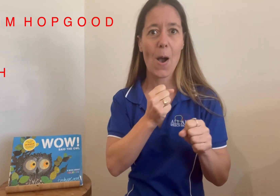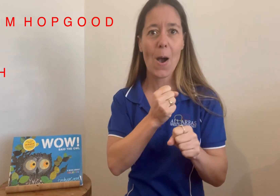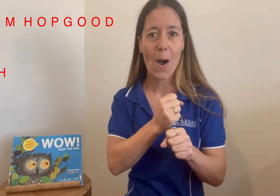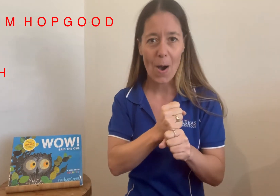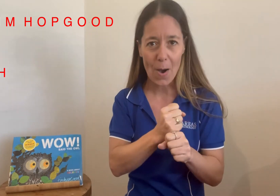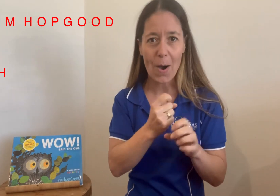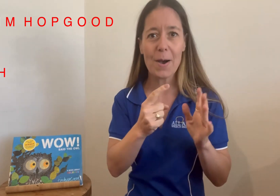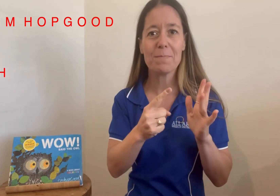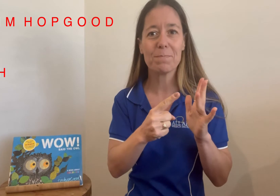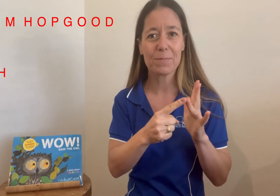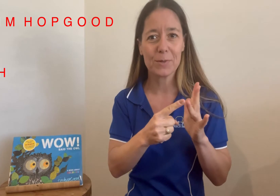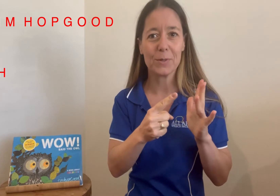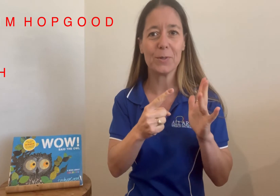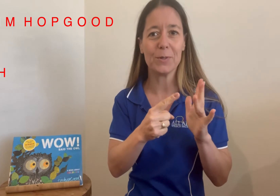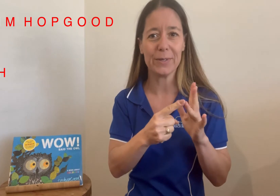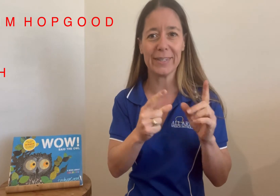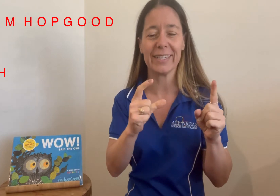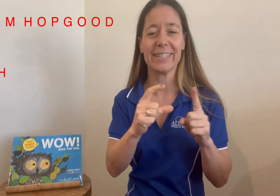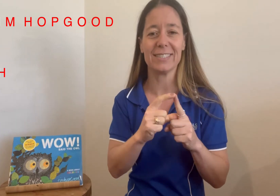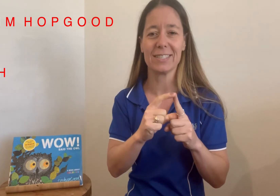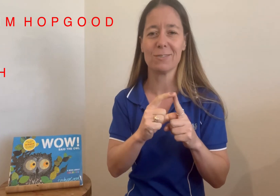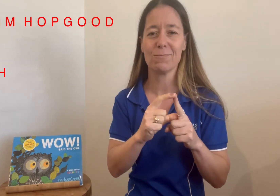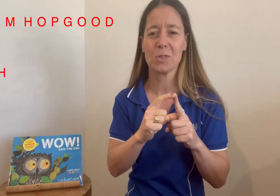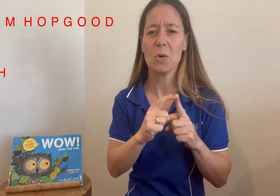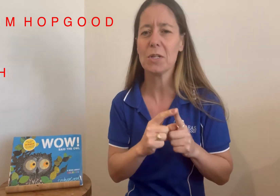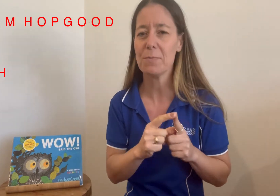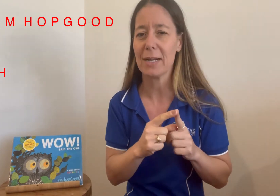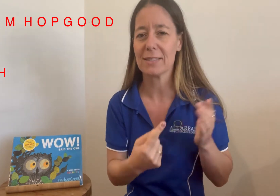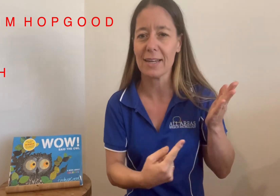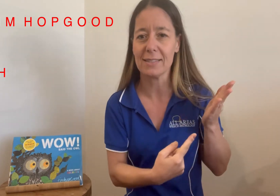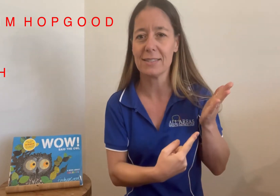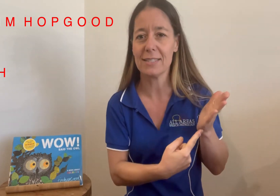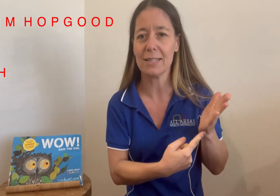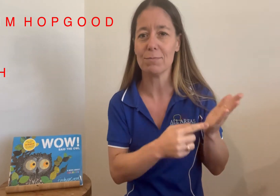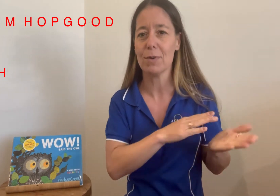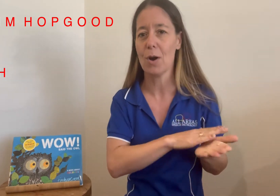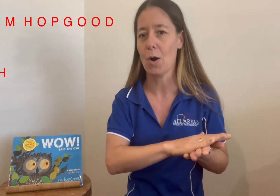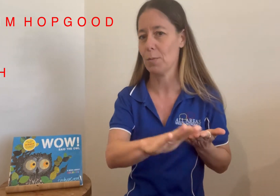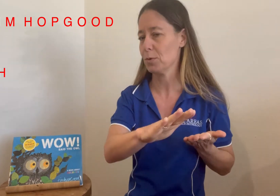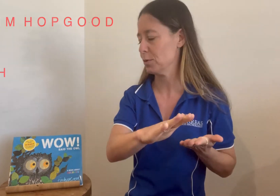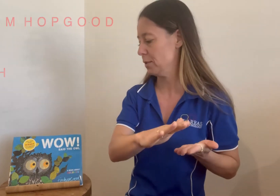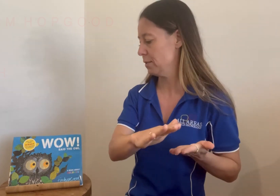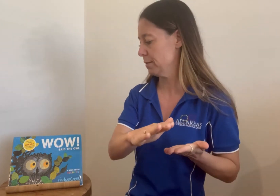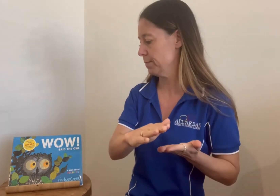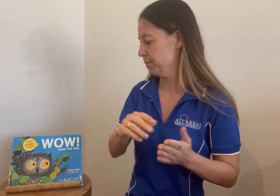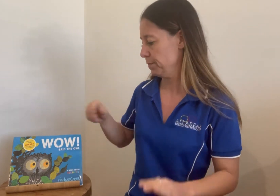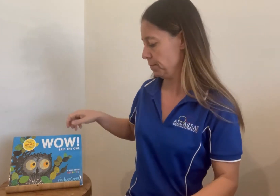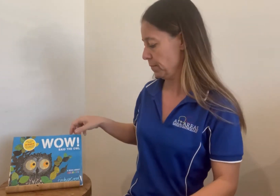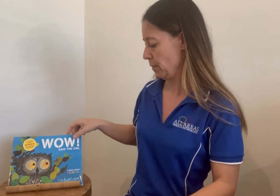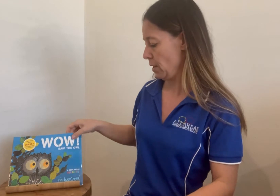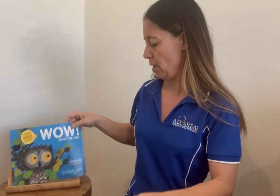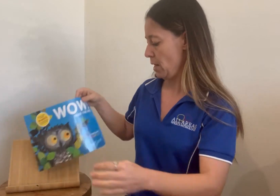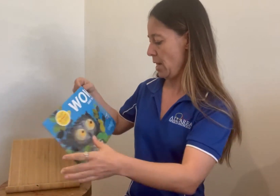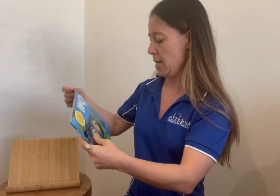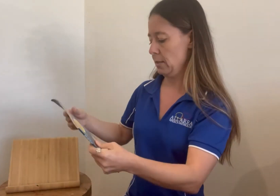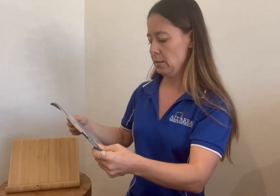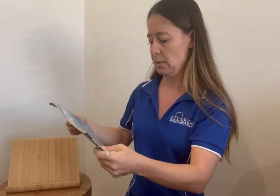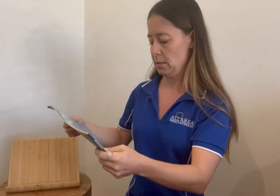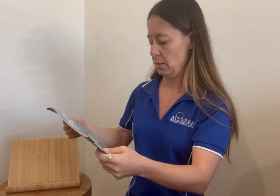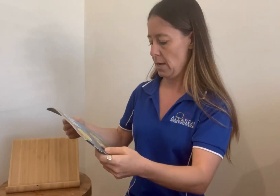Tim Hopgood. Or you might sign Tim Hopgood. And I